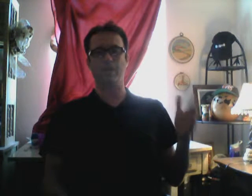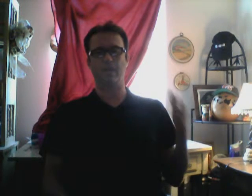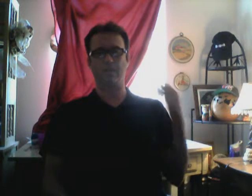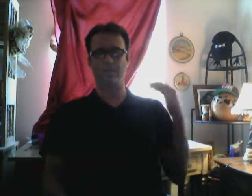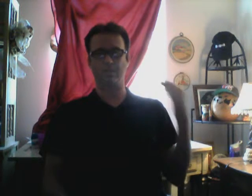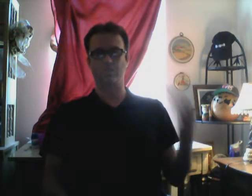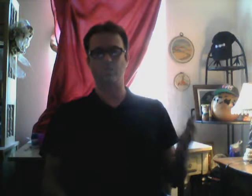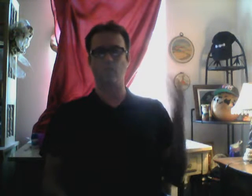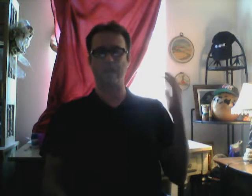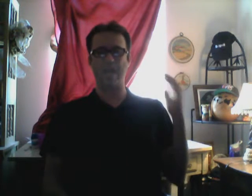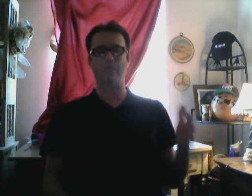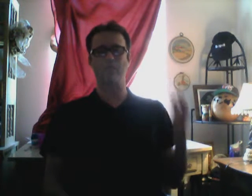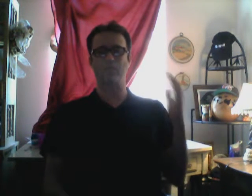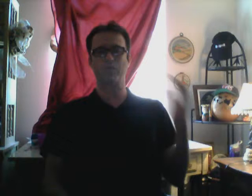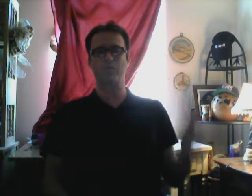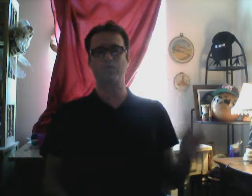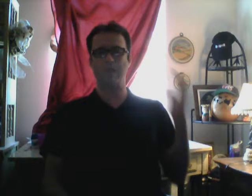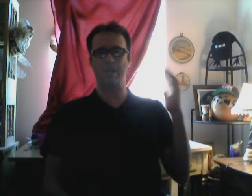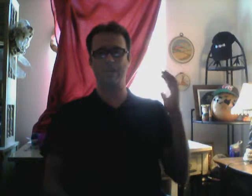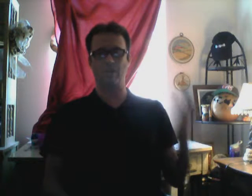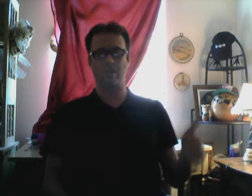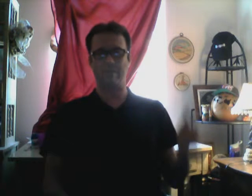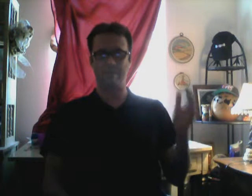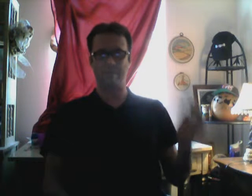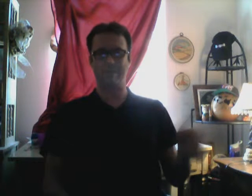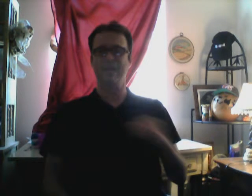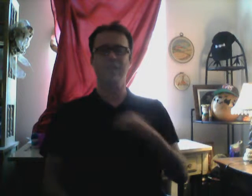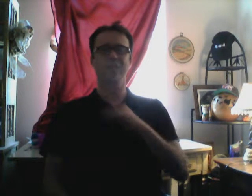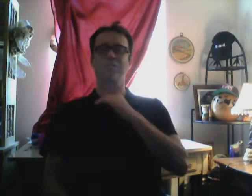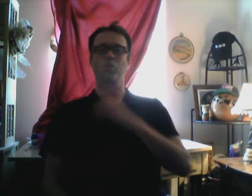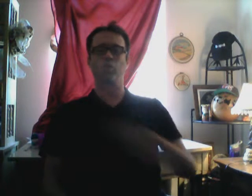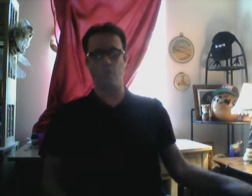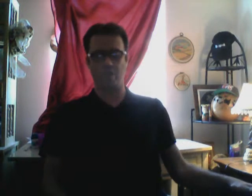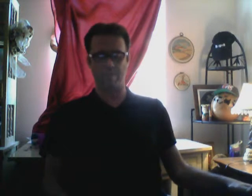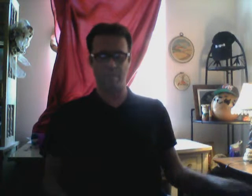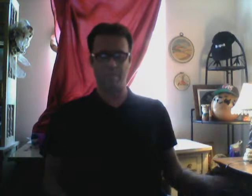Is destroy. Every shred. credibility. Just. Remaking.